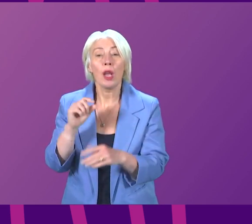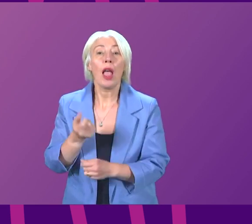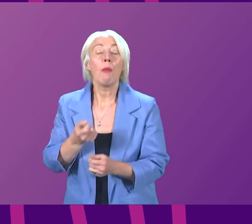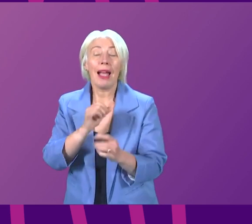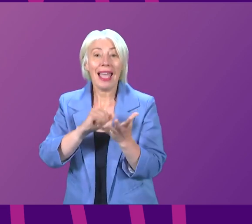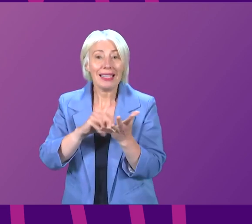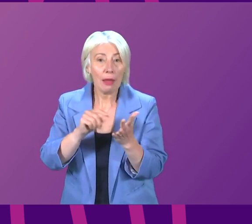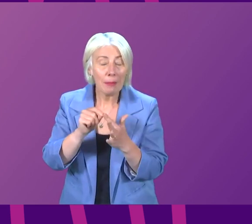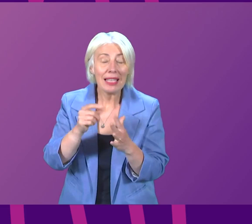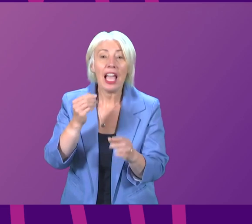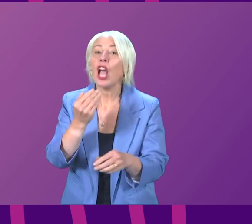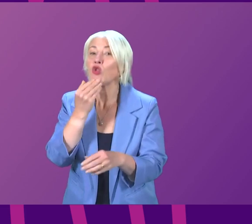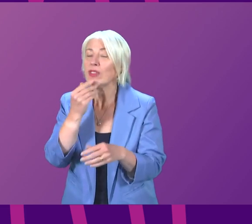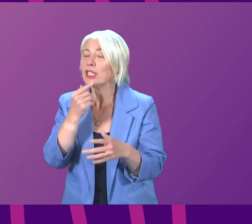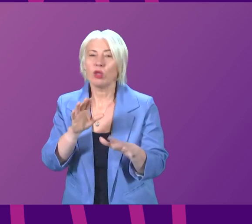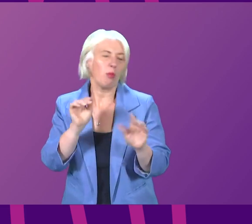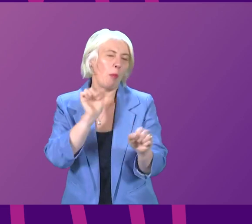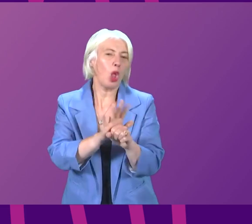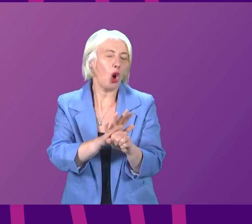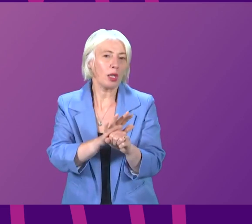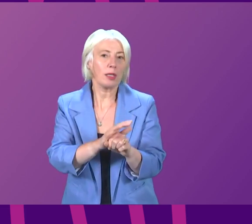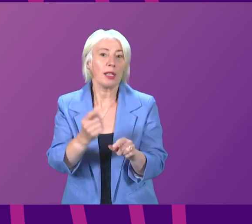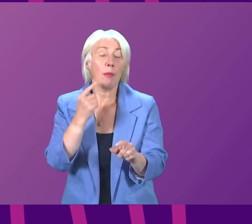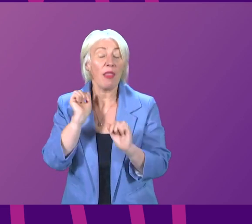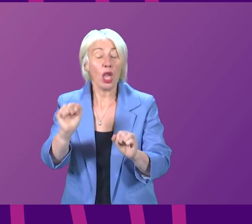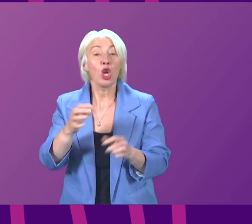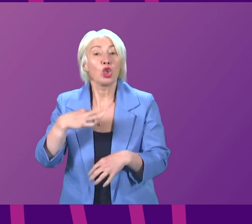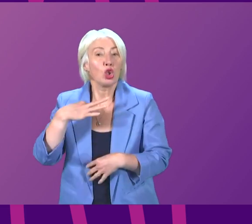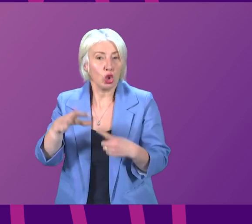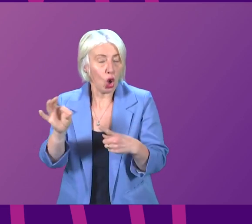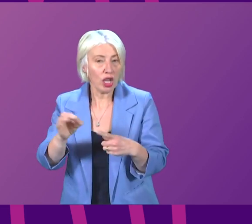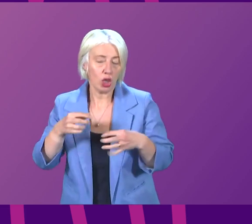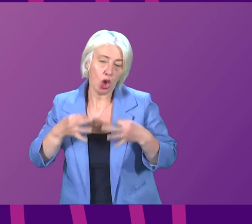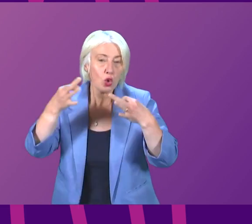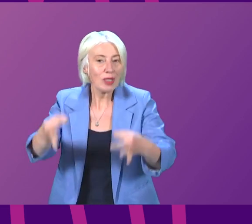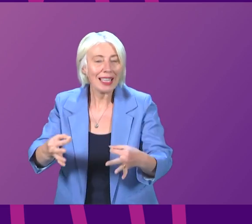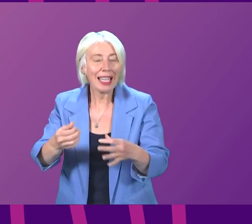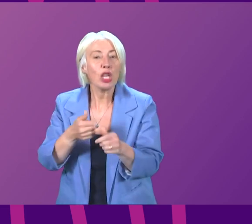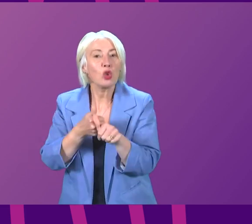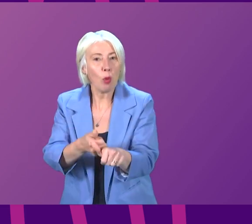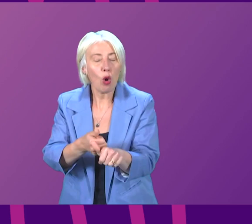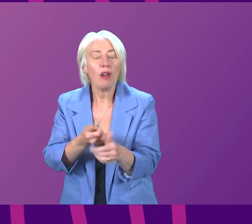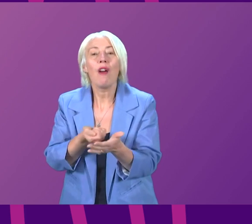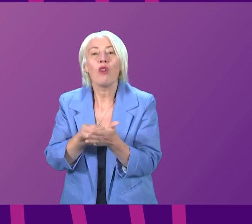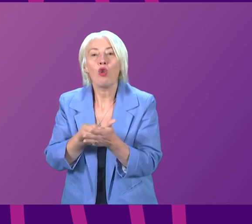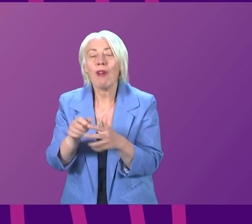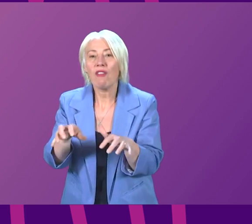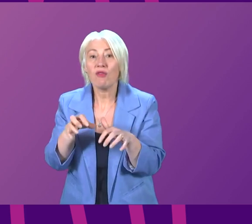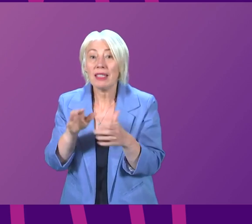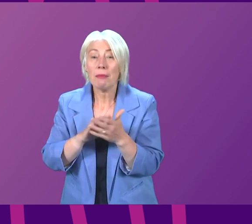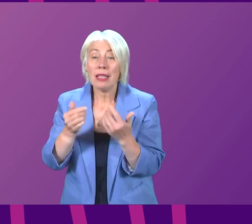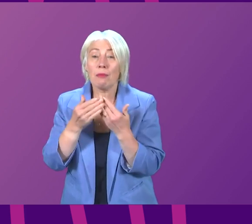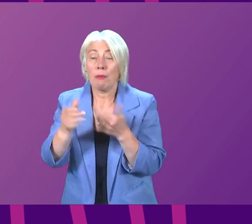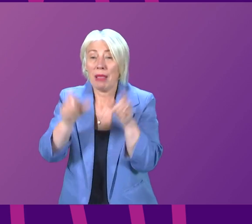the Tories to block this their political choice to unnecessarily delay support for a rent freeze led to further financial hardship for